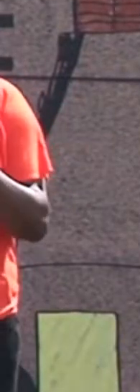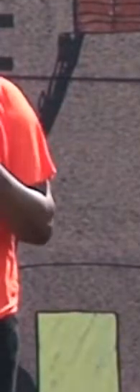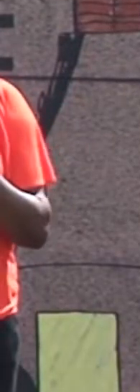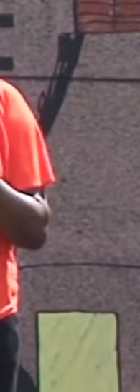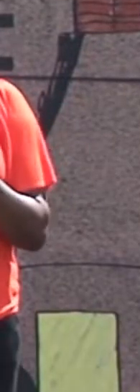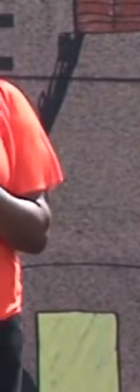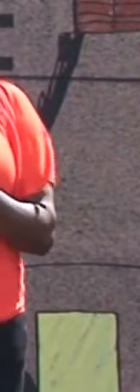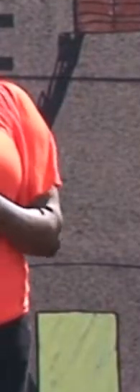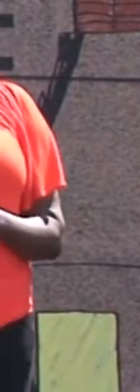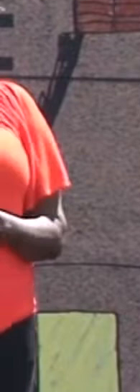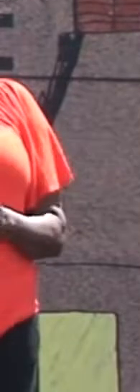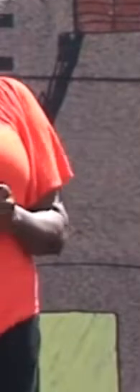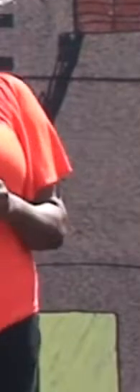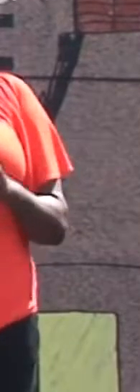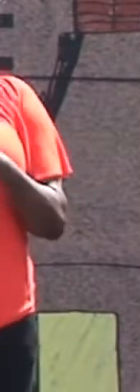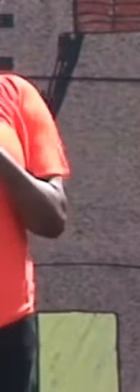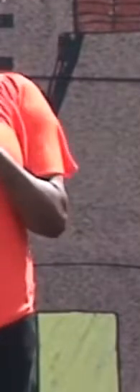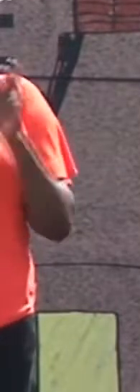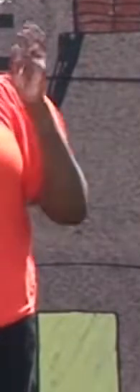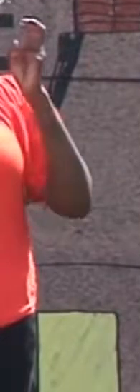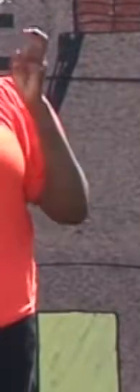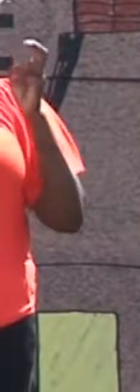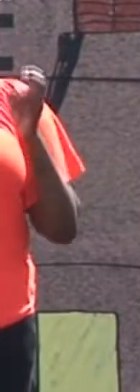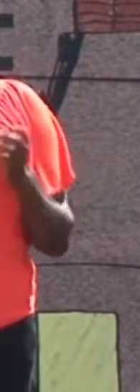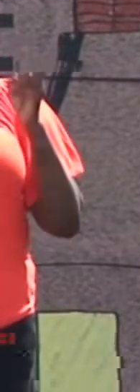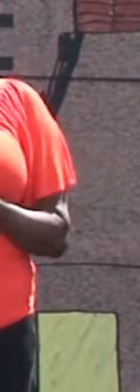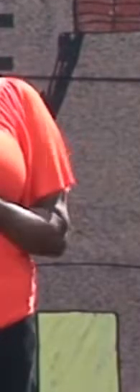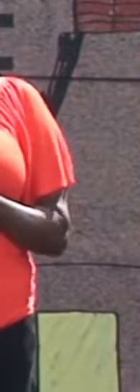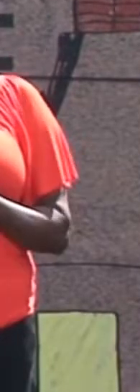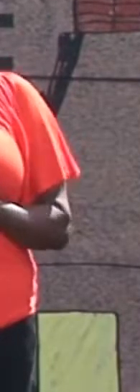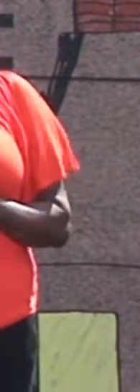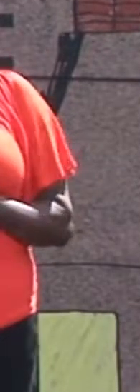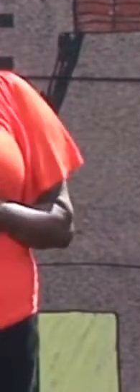got everything right there in their title, don't they? Moms Rising,